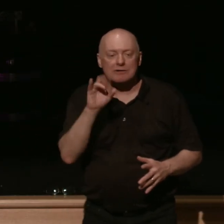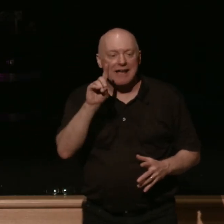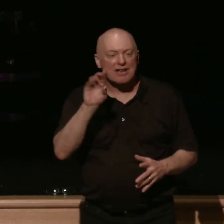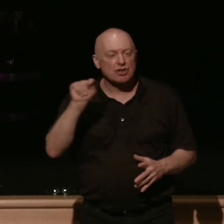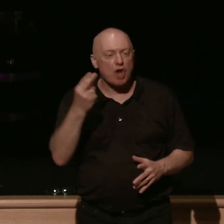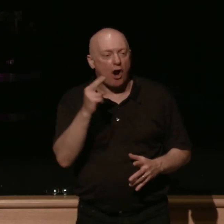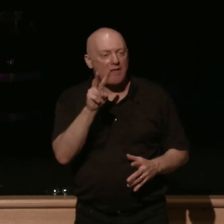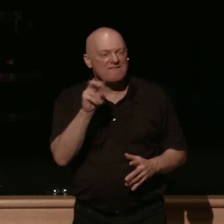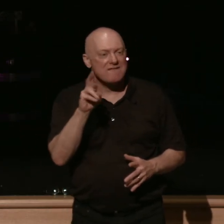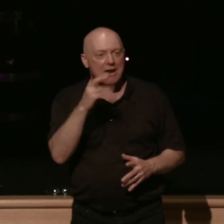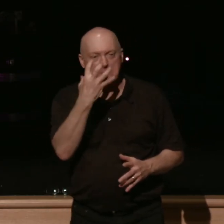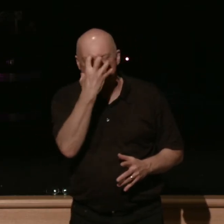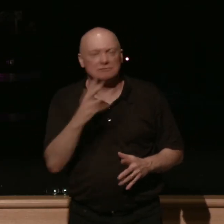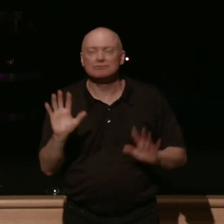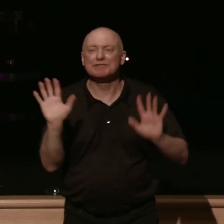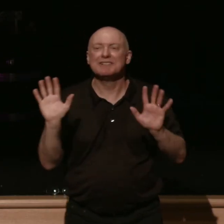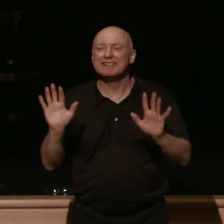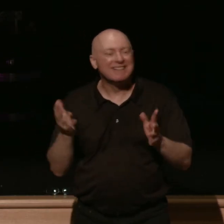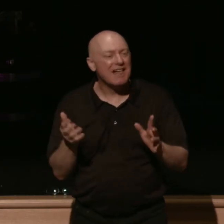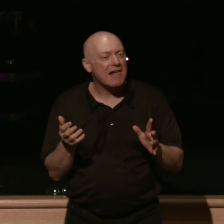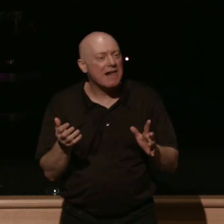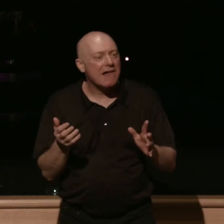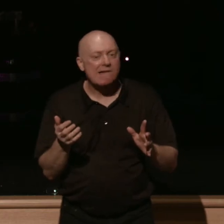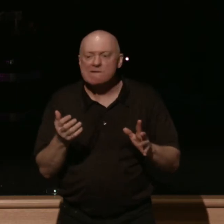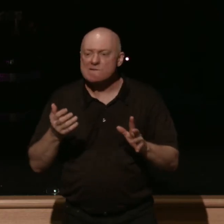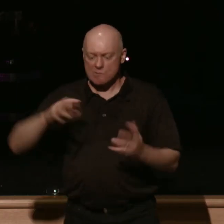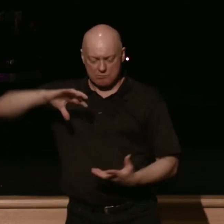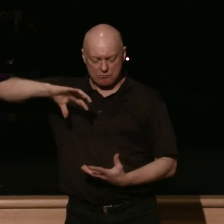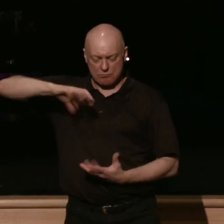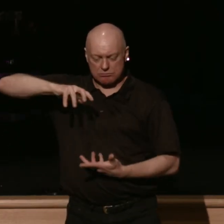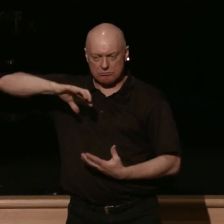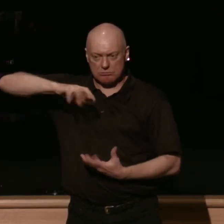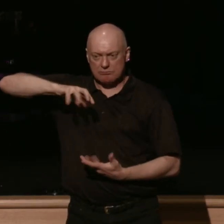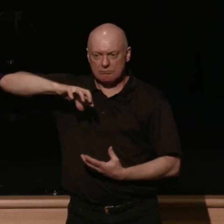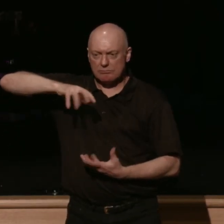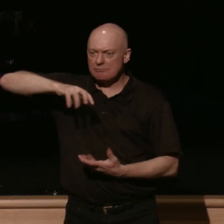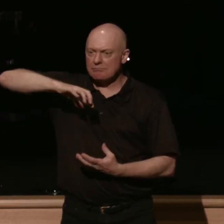it's agitator it's an agitator